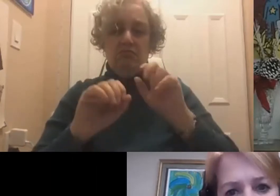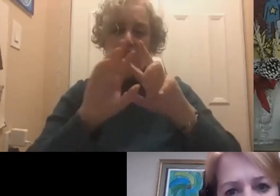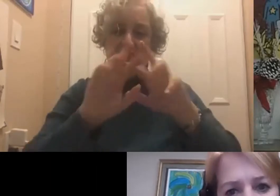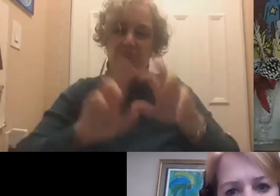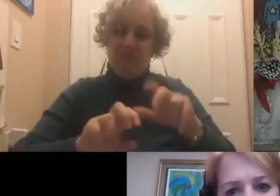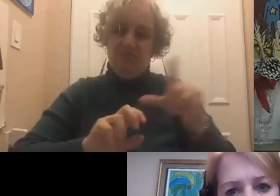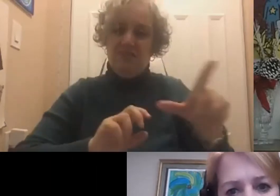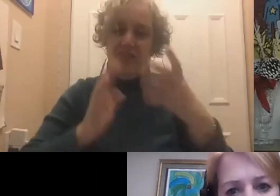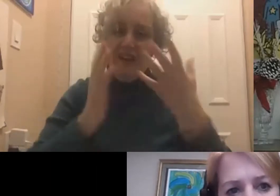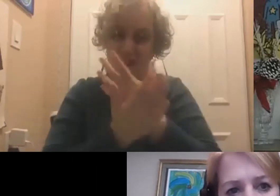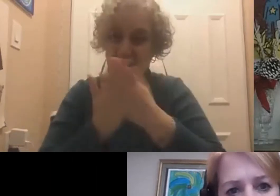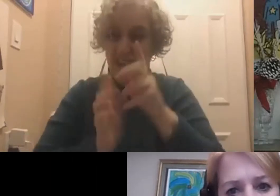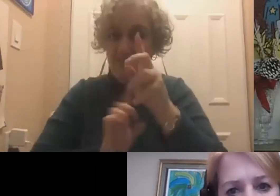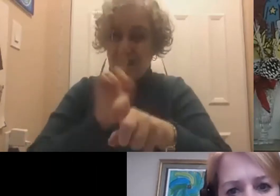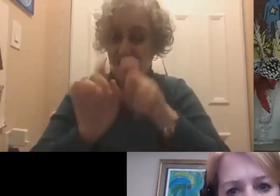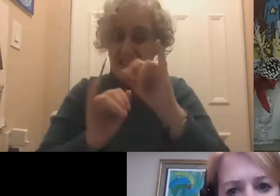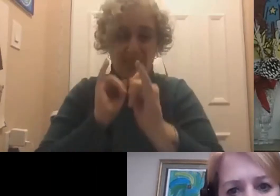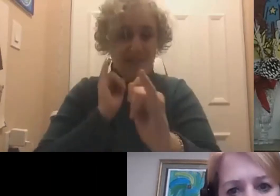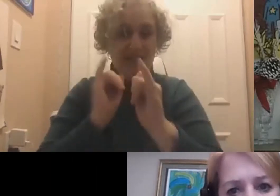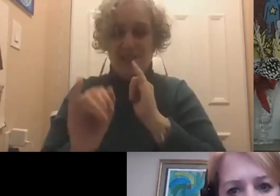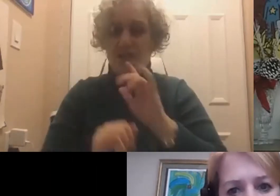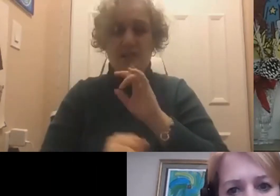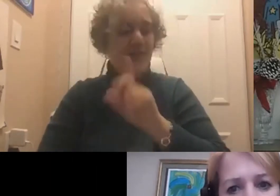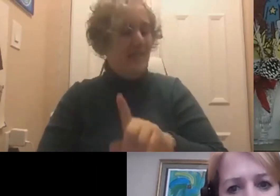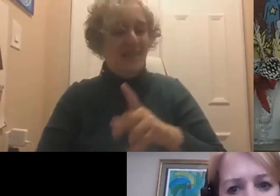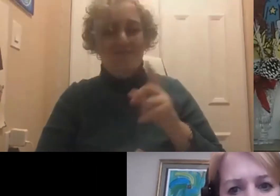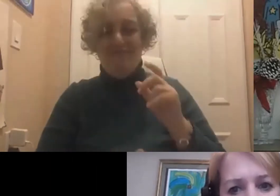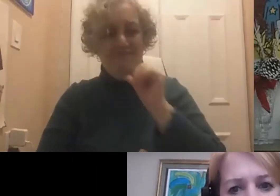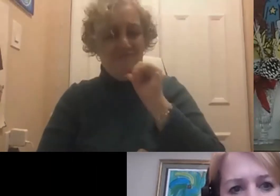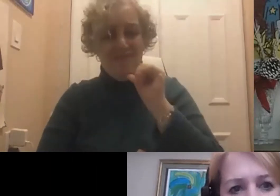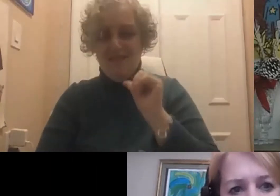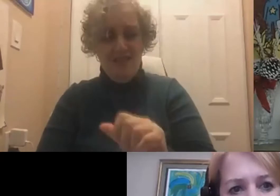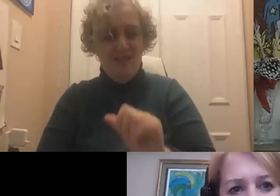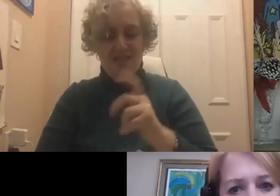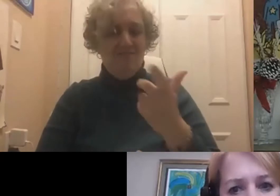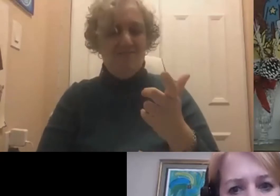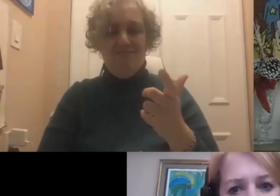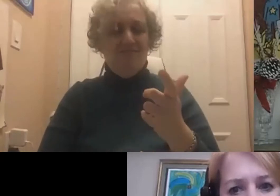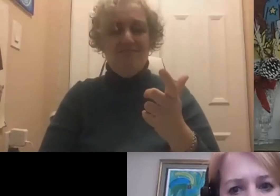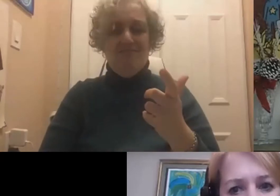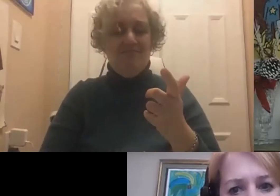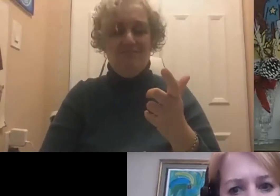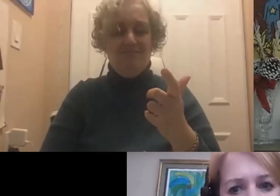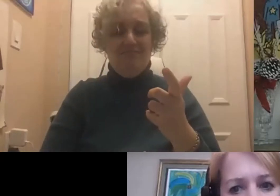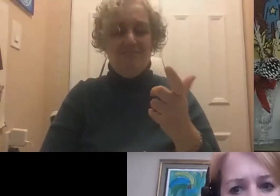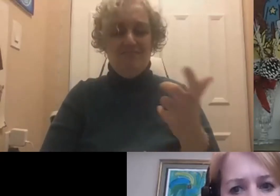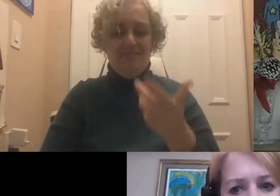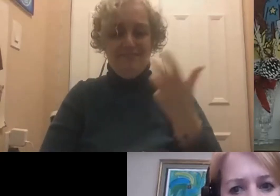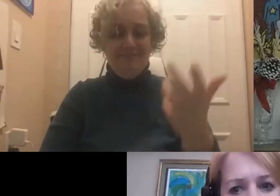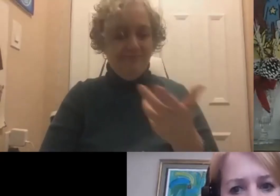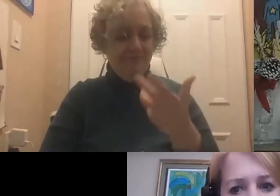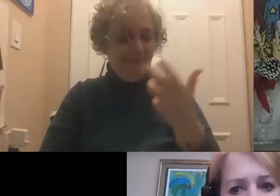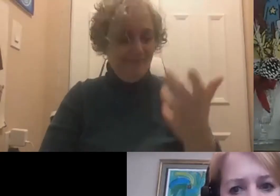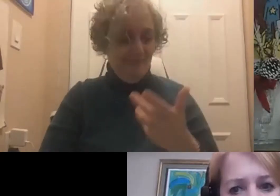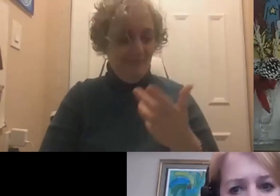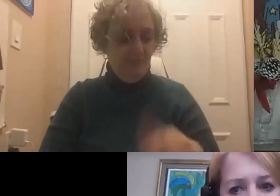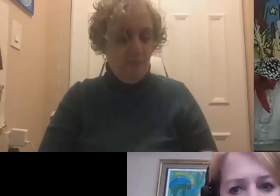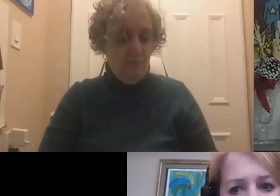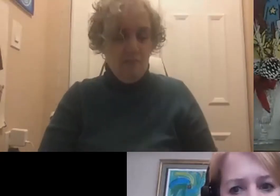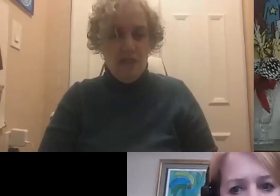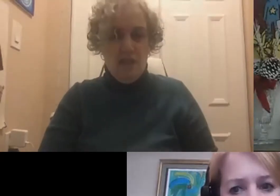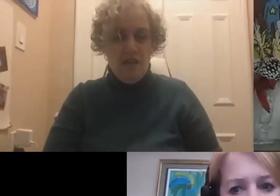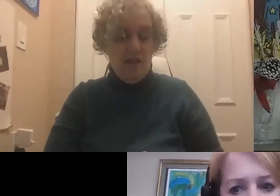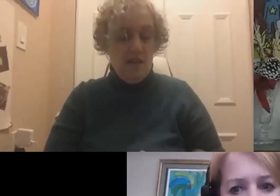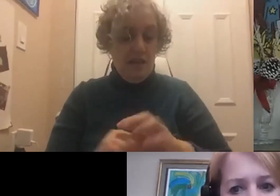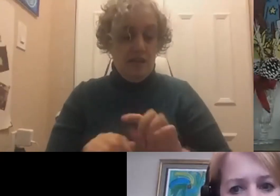It's it's not, it's not going to be any